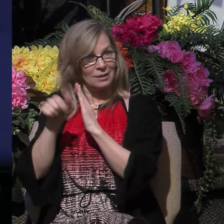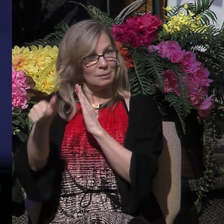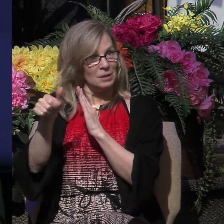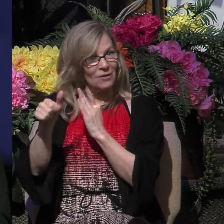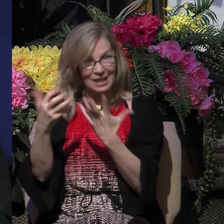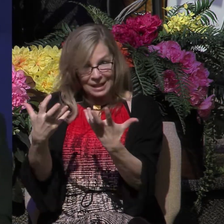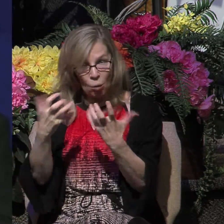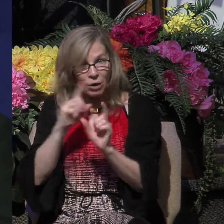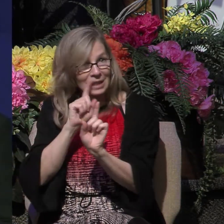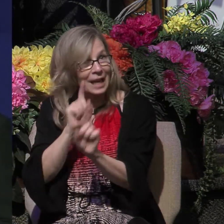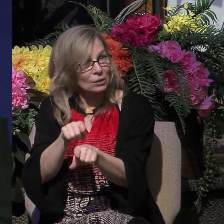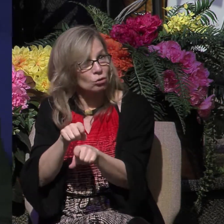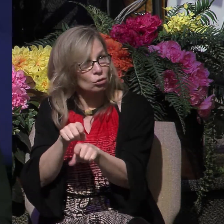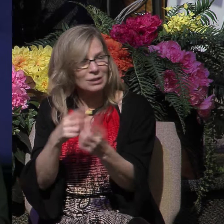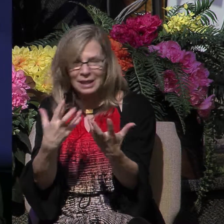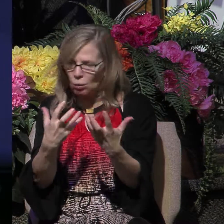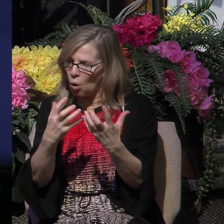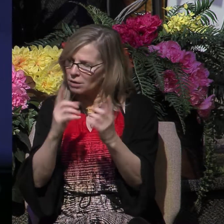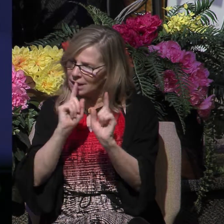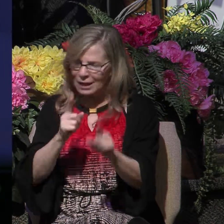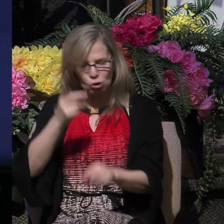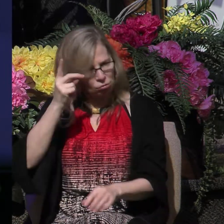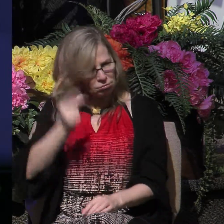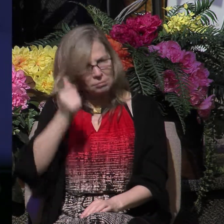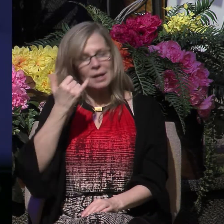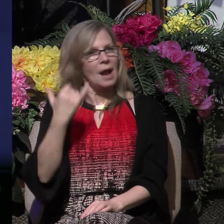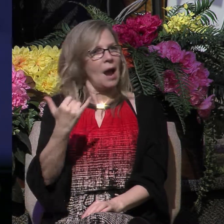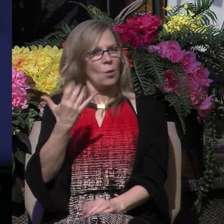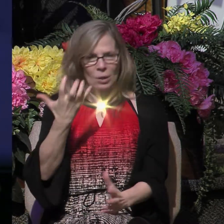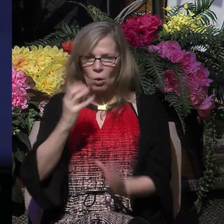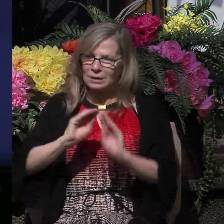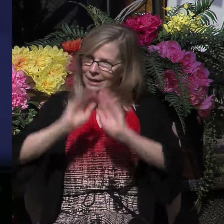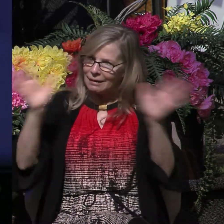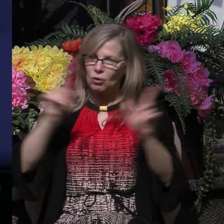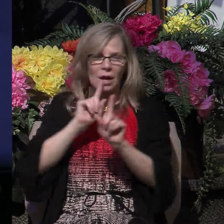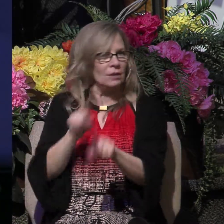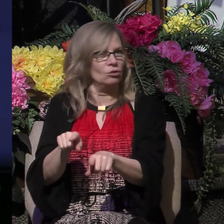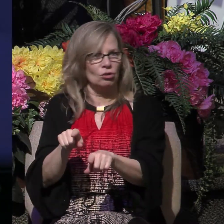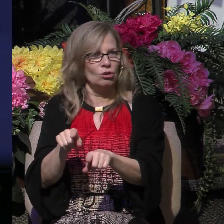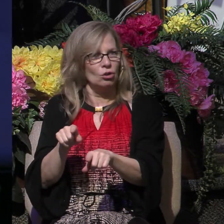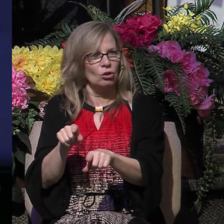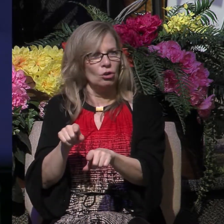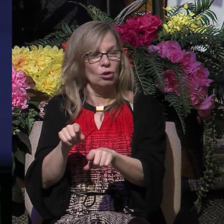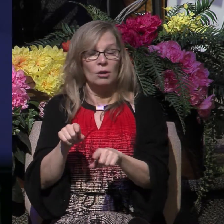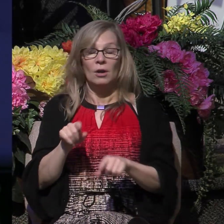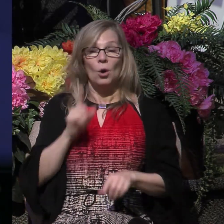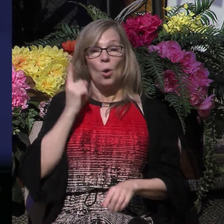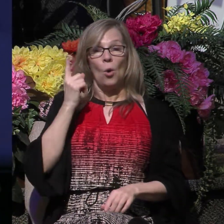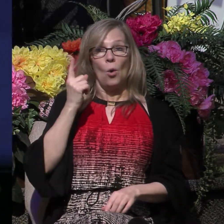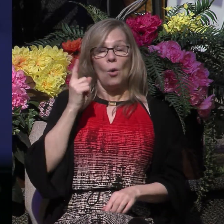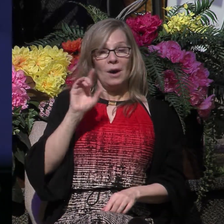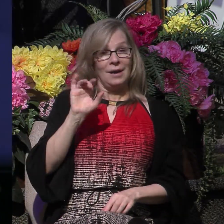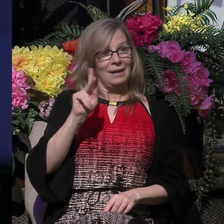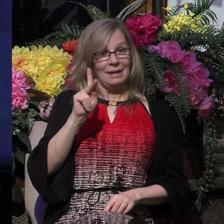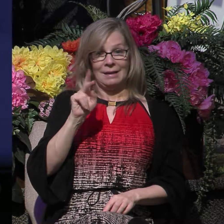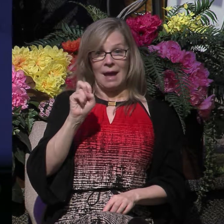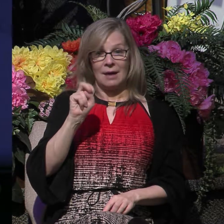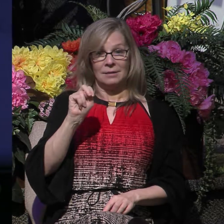answers and he wants them quickly and he wants them clearly. In his commentary on Acts, Kent Hughes writes about